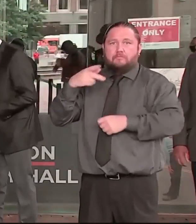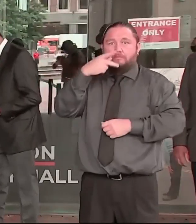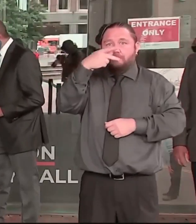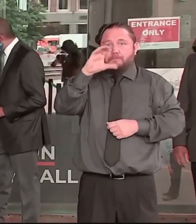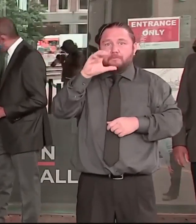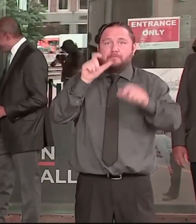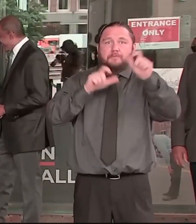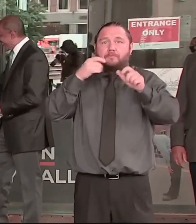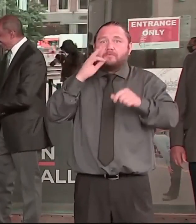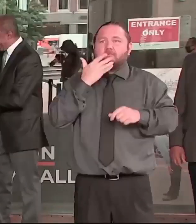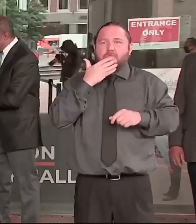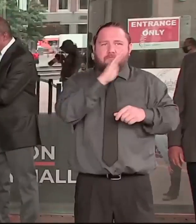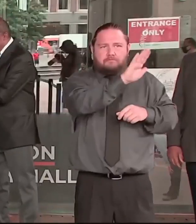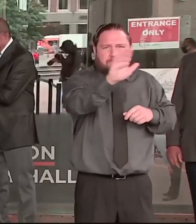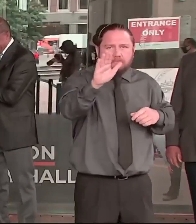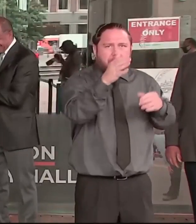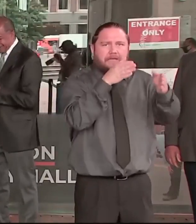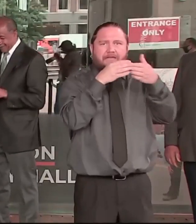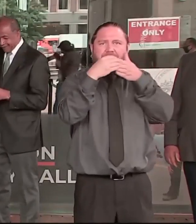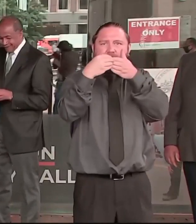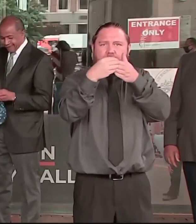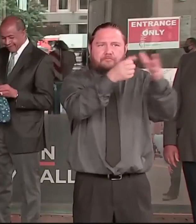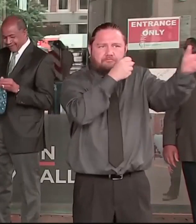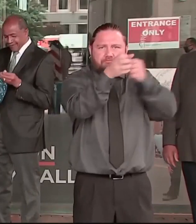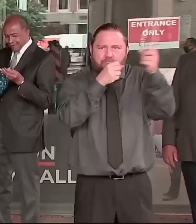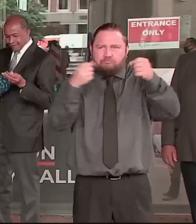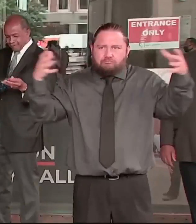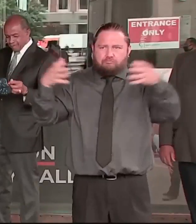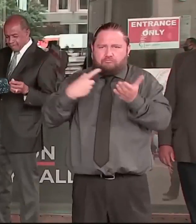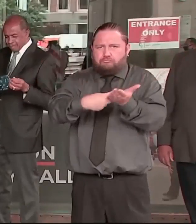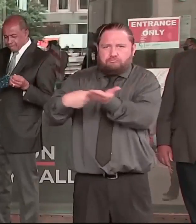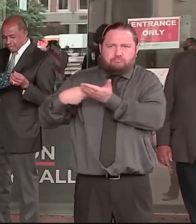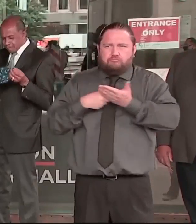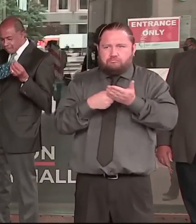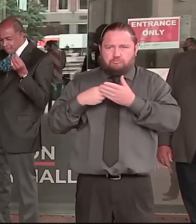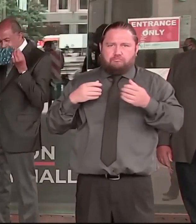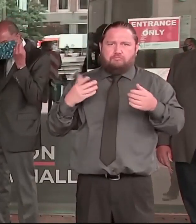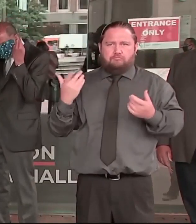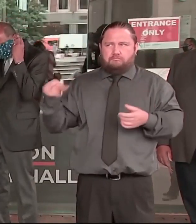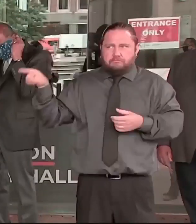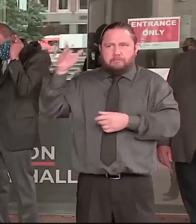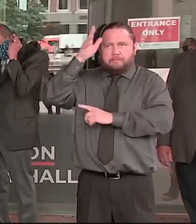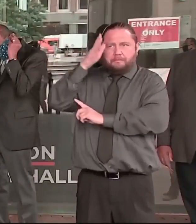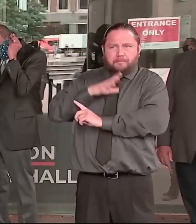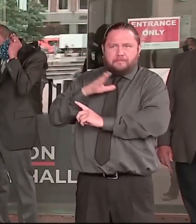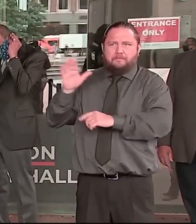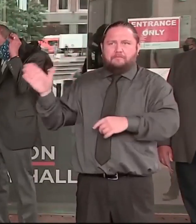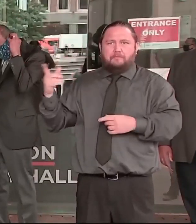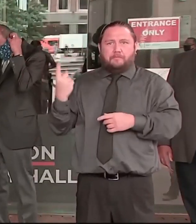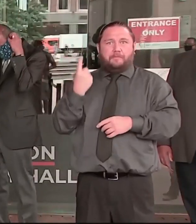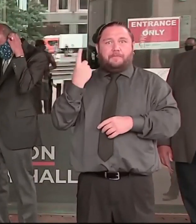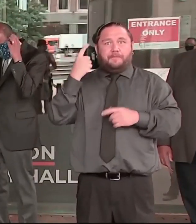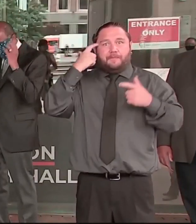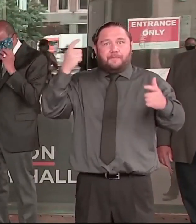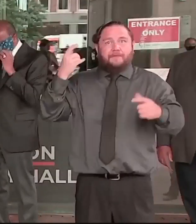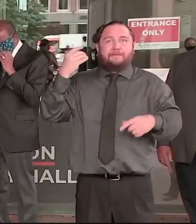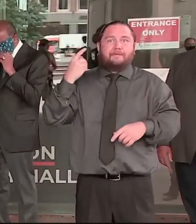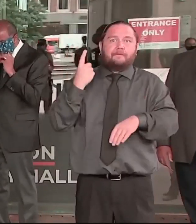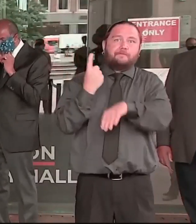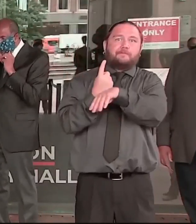of color and residents of color. I want to thank all of them for their leadership and their partnership,